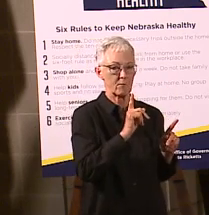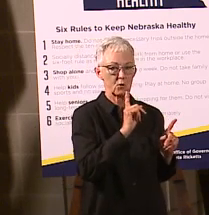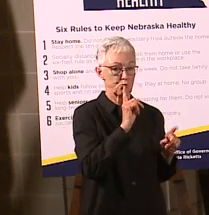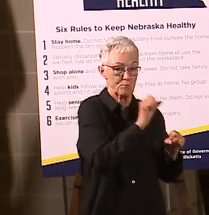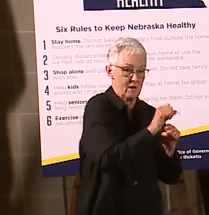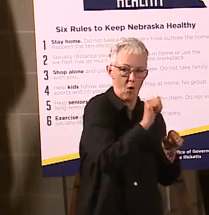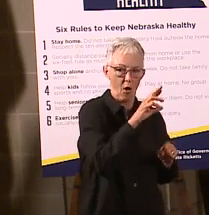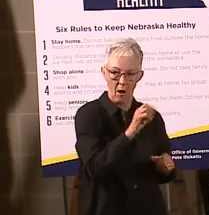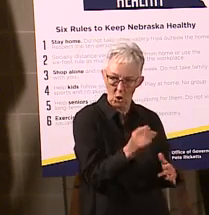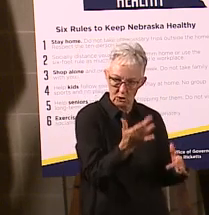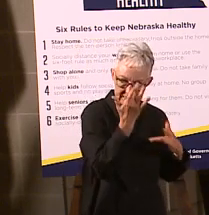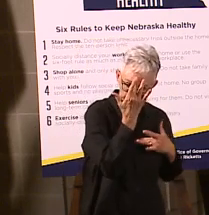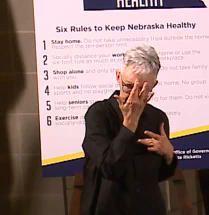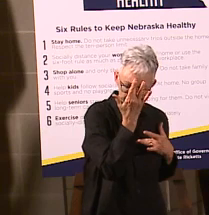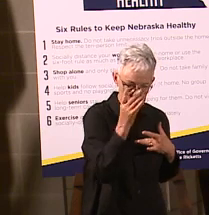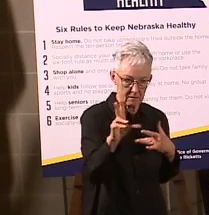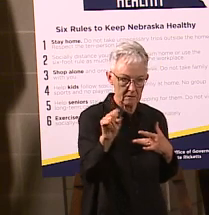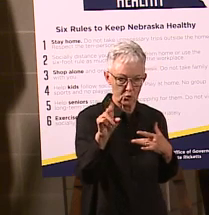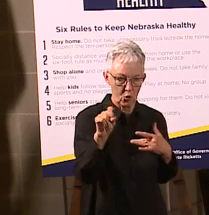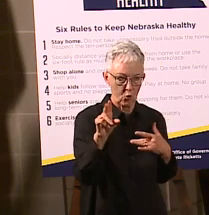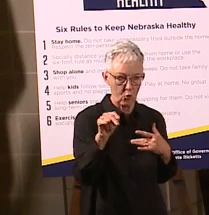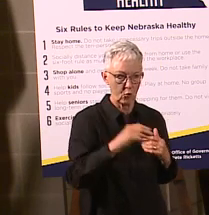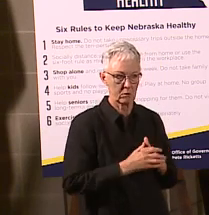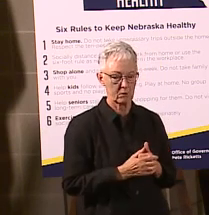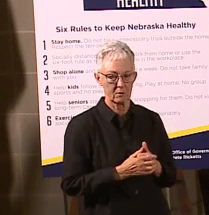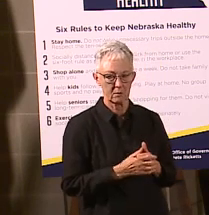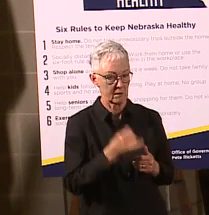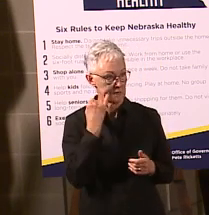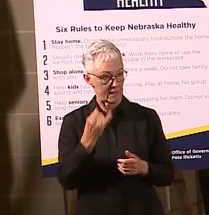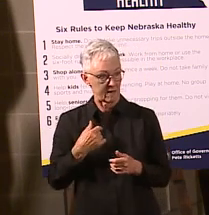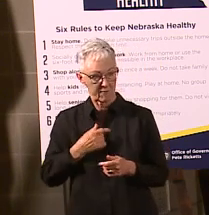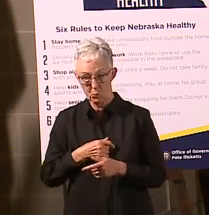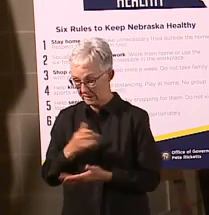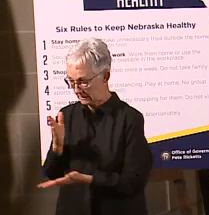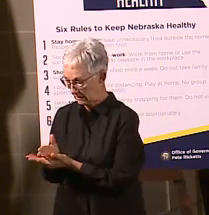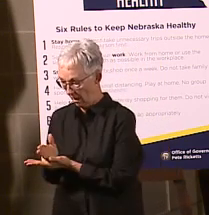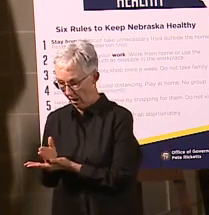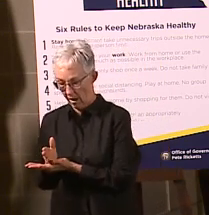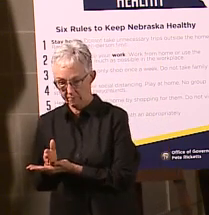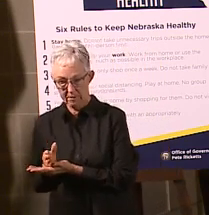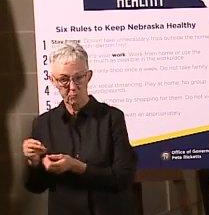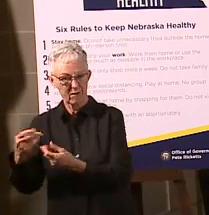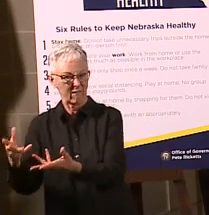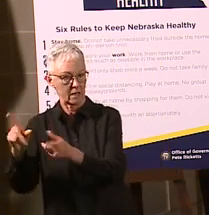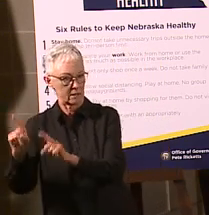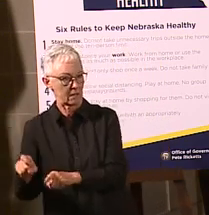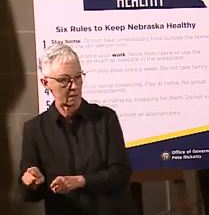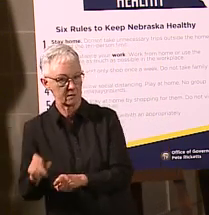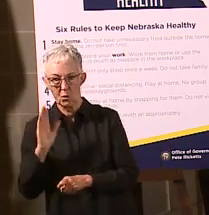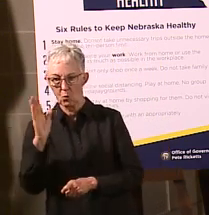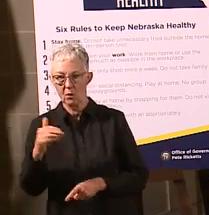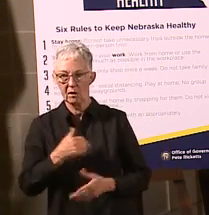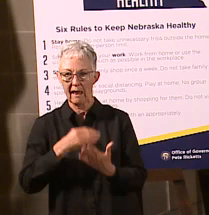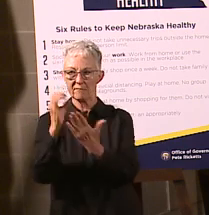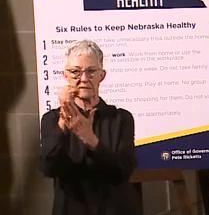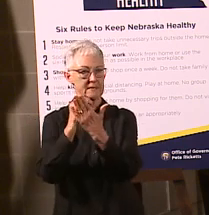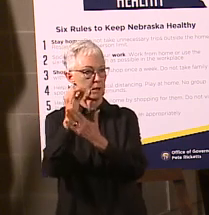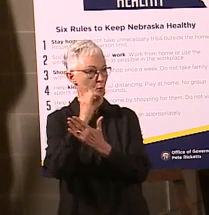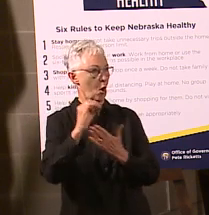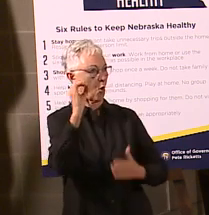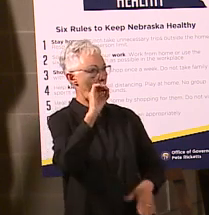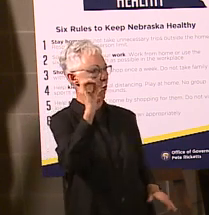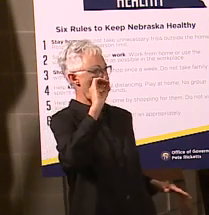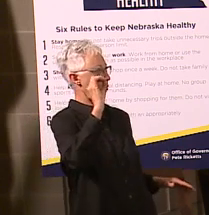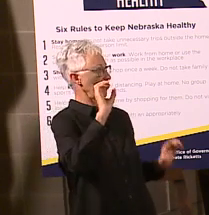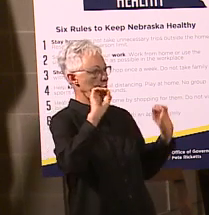Think about the reverse. If we end adult testing, we get no new cases, right? Well, everybody knows that's not the right answer either, right? So we want to be able to